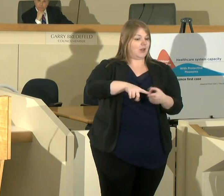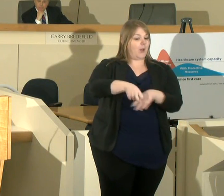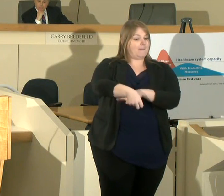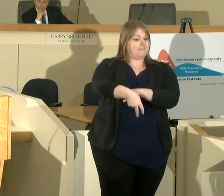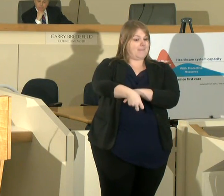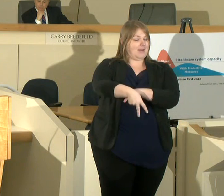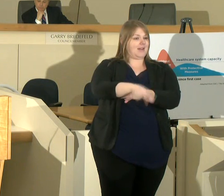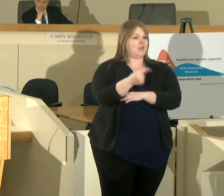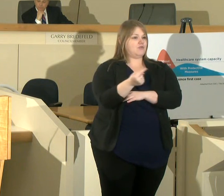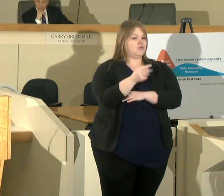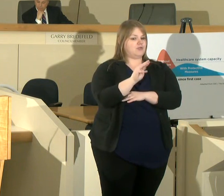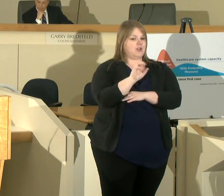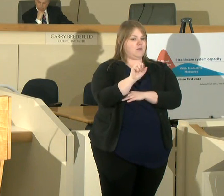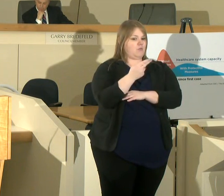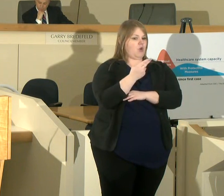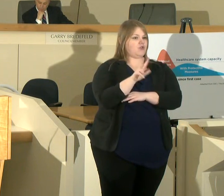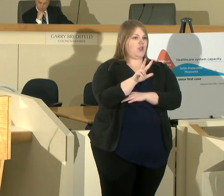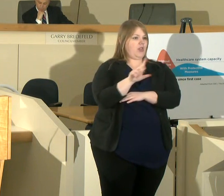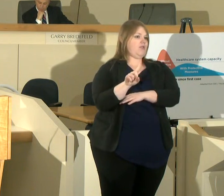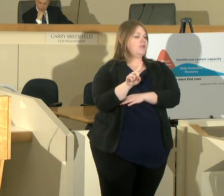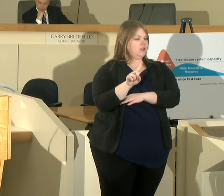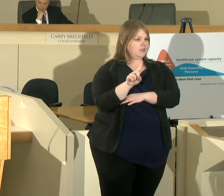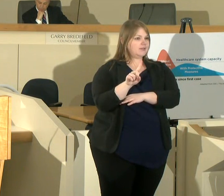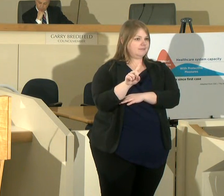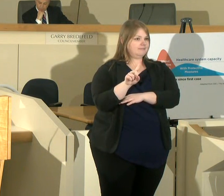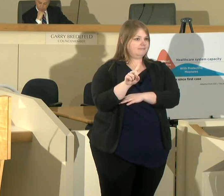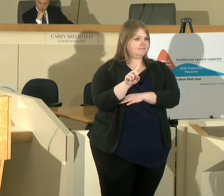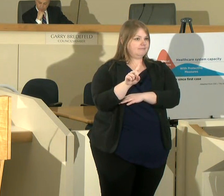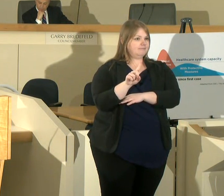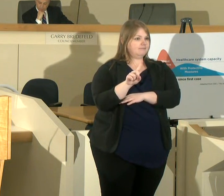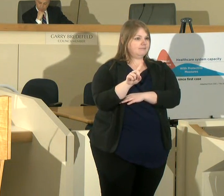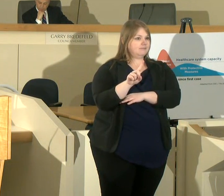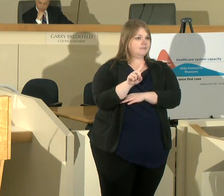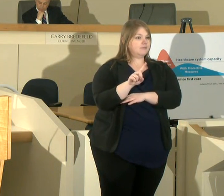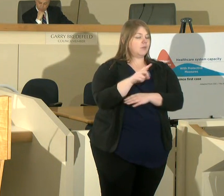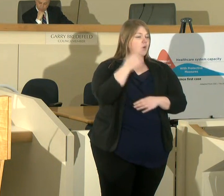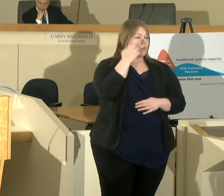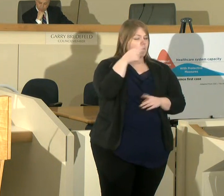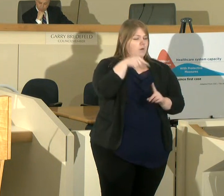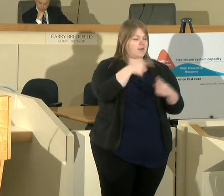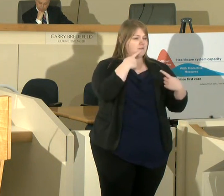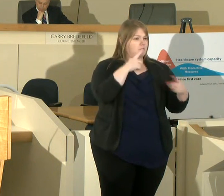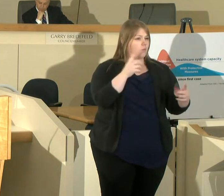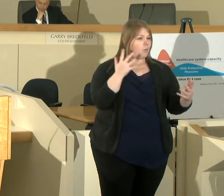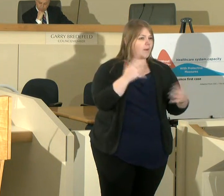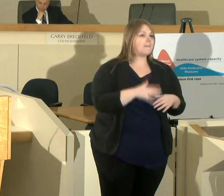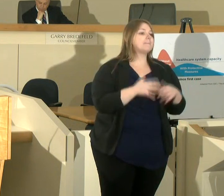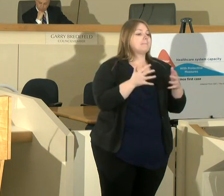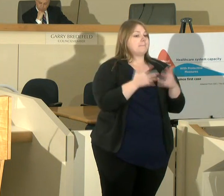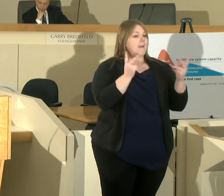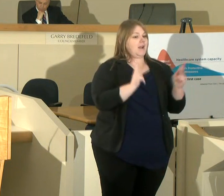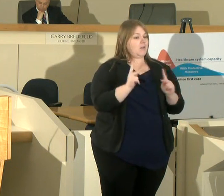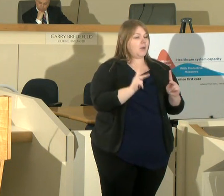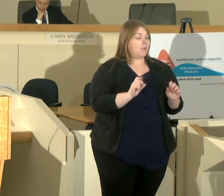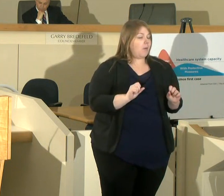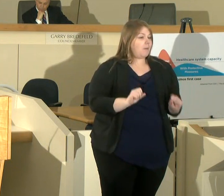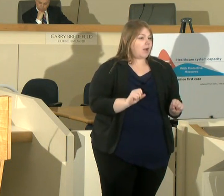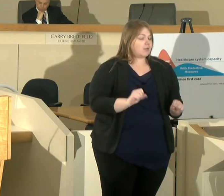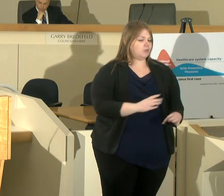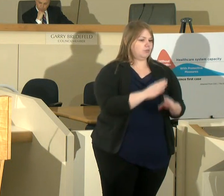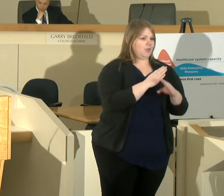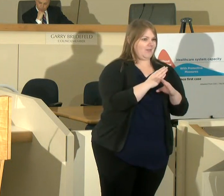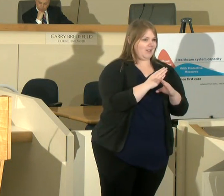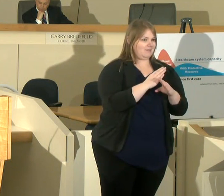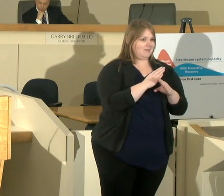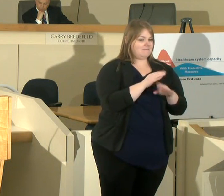Tuesday March 31st the purpose of this order is to make sure as many people as possible in Fresno isolate